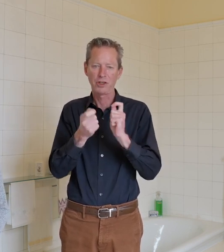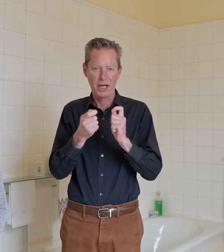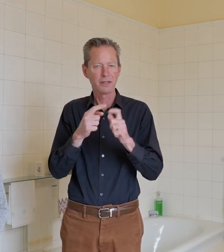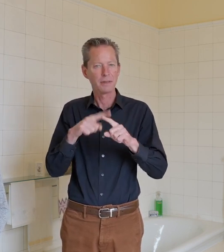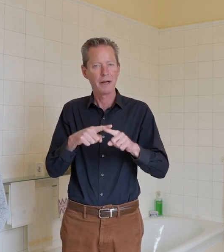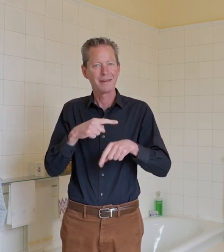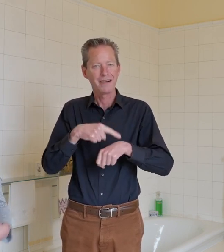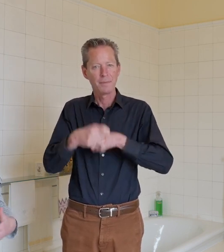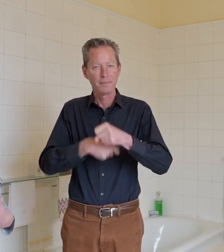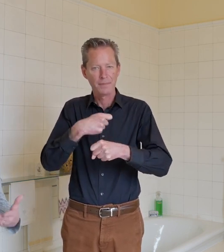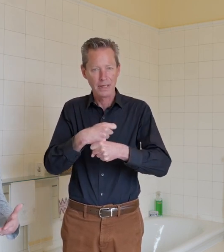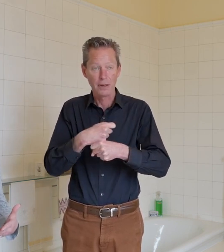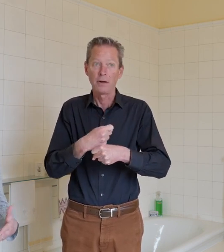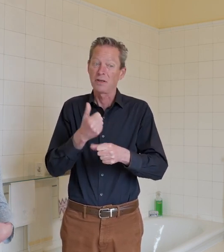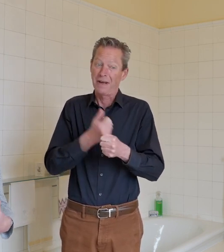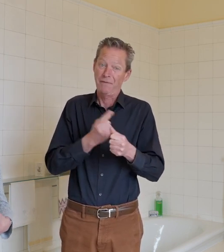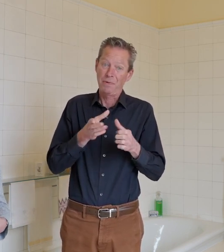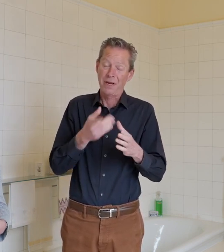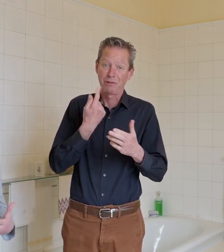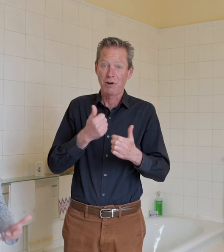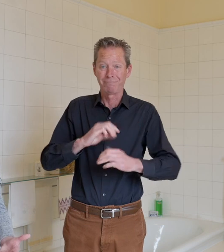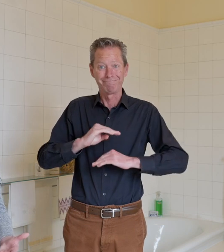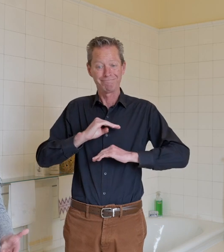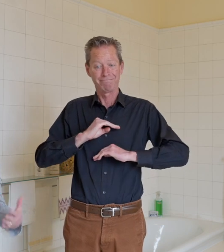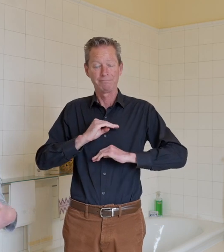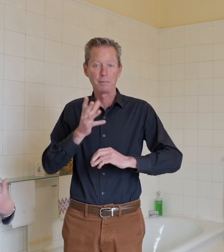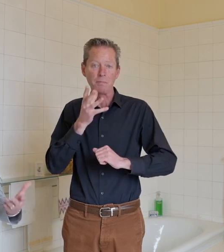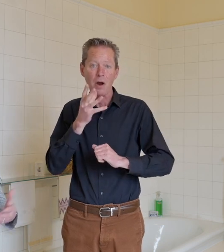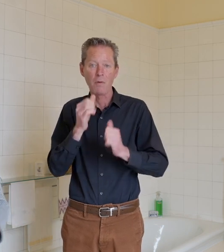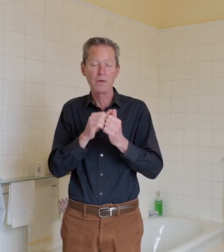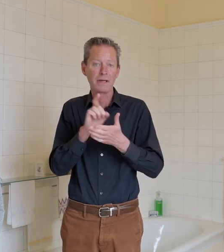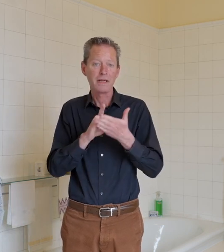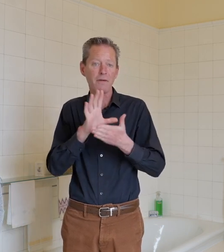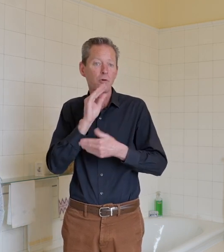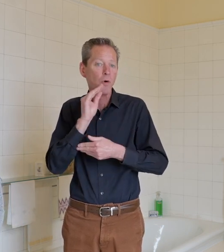aspect he tried to please his mom with the design of her home as well as her particular rooms.